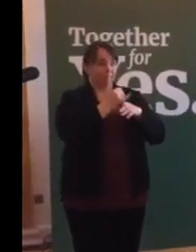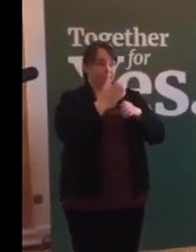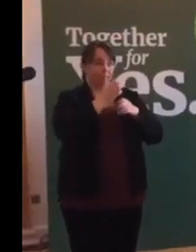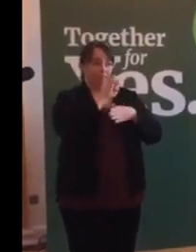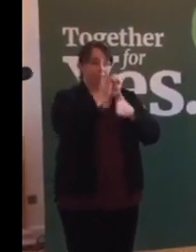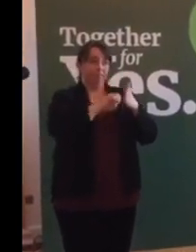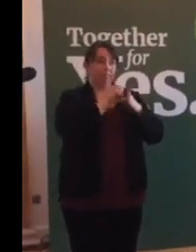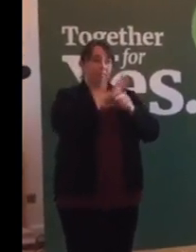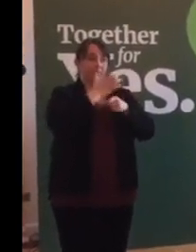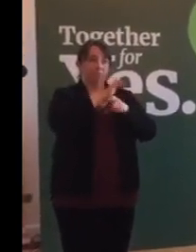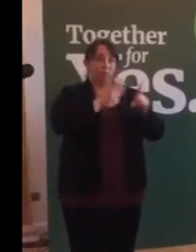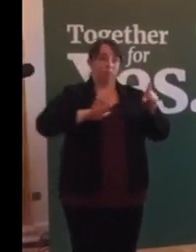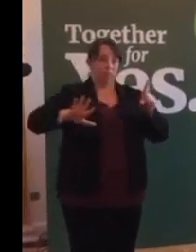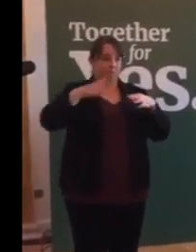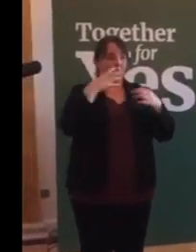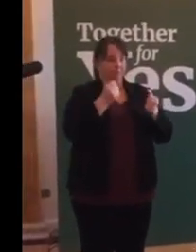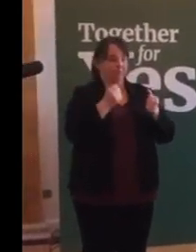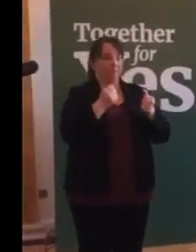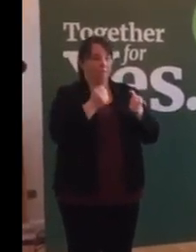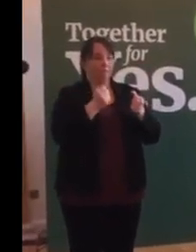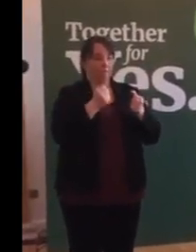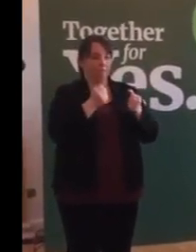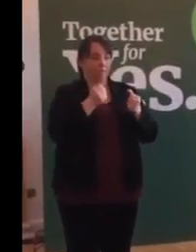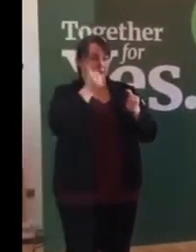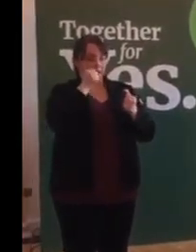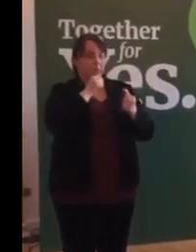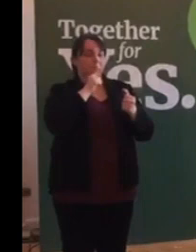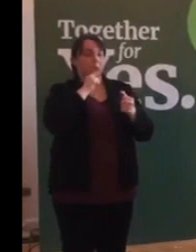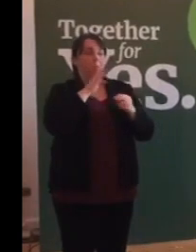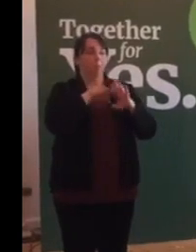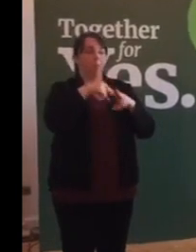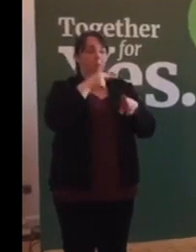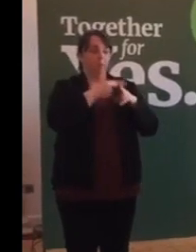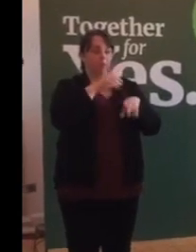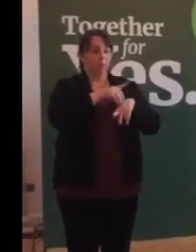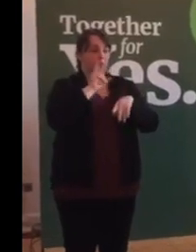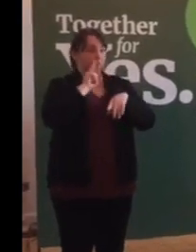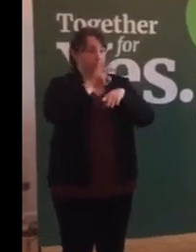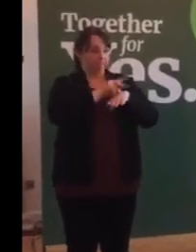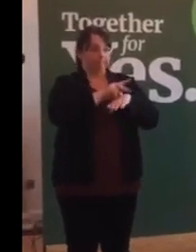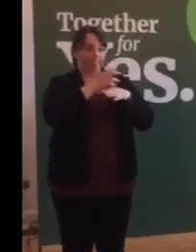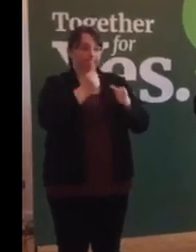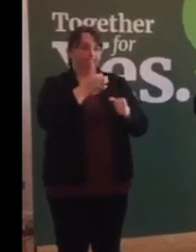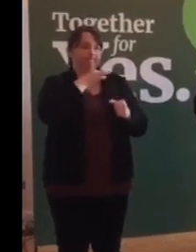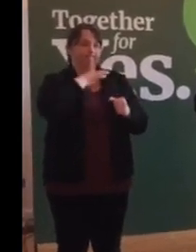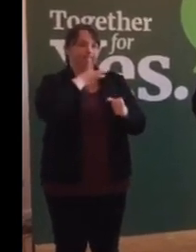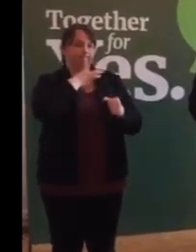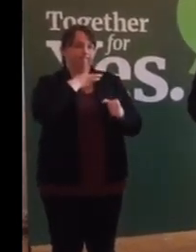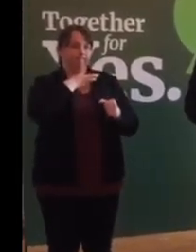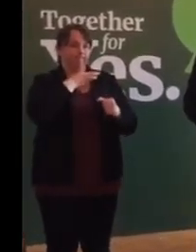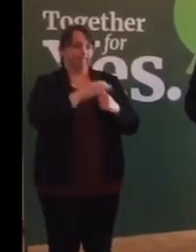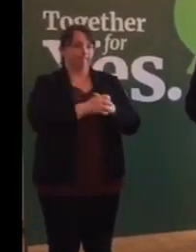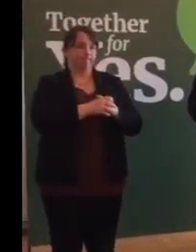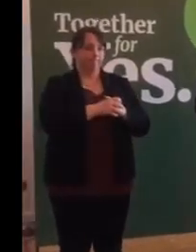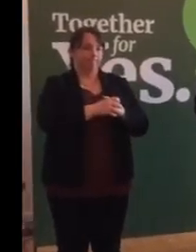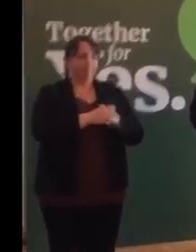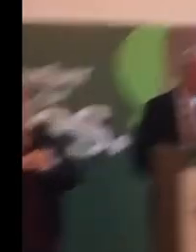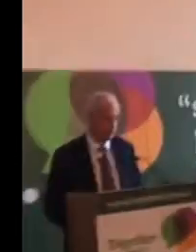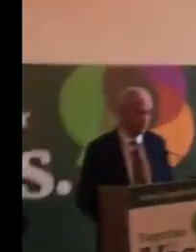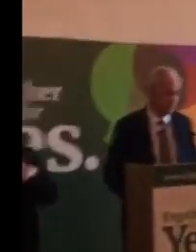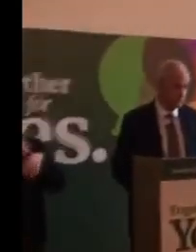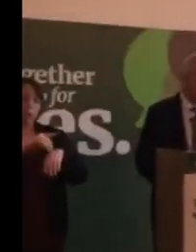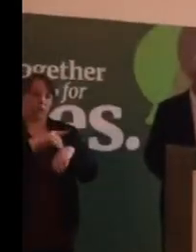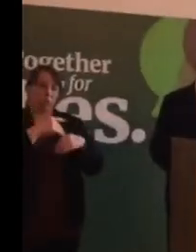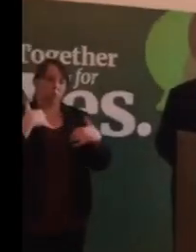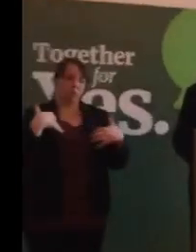Europe. However, when they are taken without medical supervision, there are significant risks. Doctors are concerned